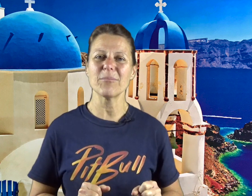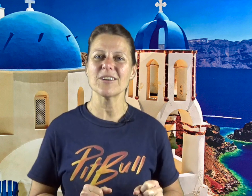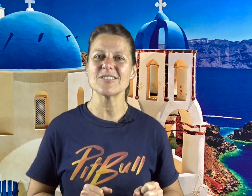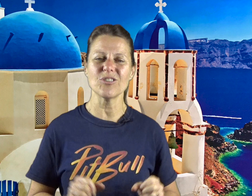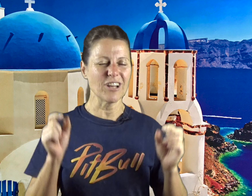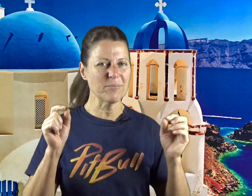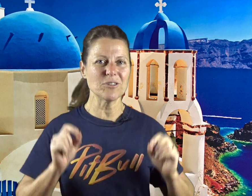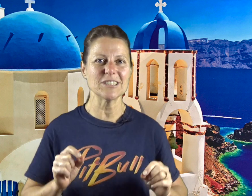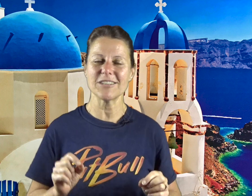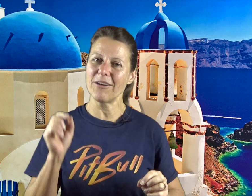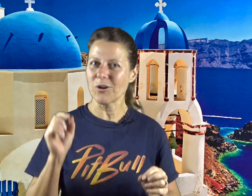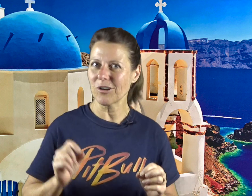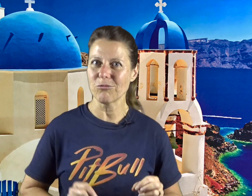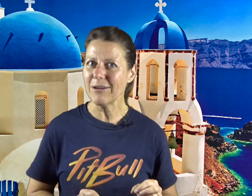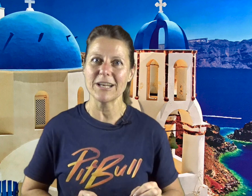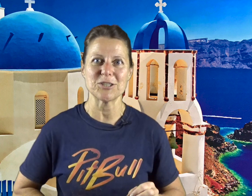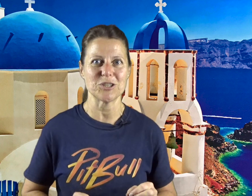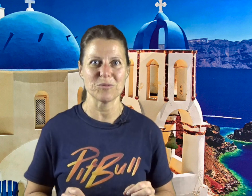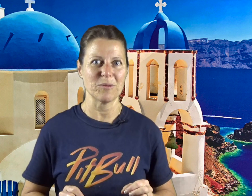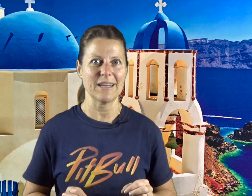I'm cursed at all. I'm good. I've got a great relationship with money.